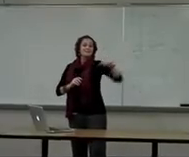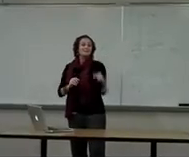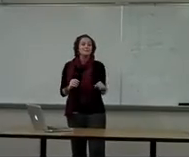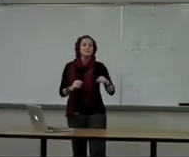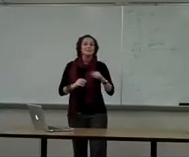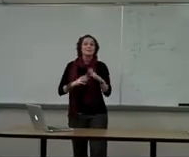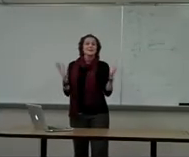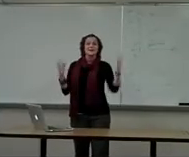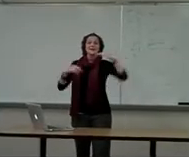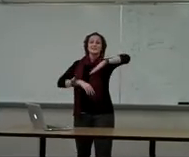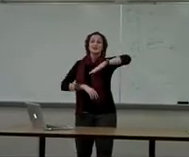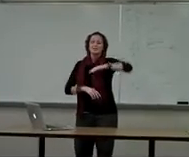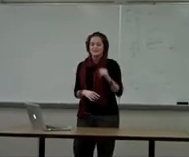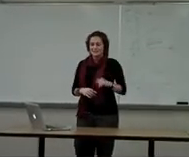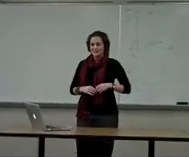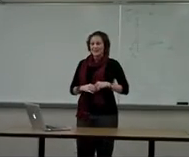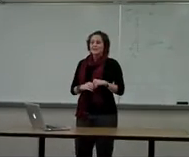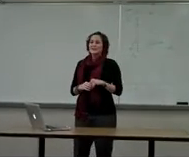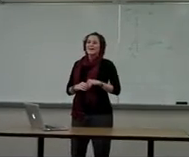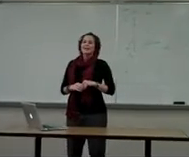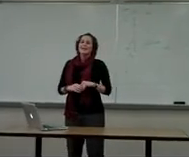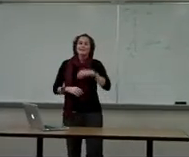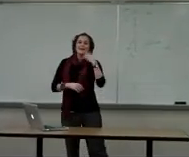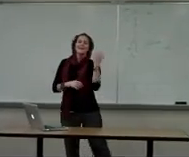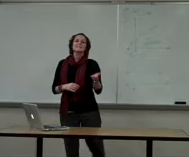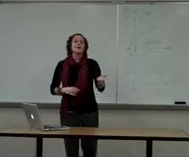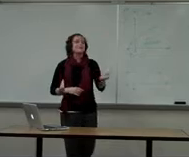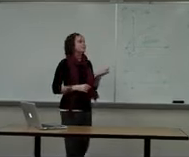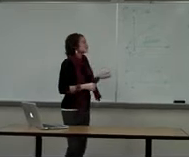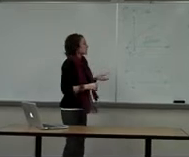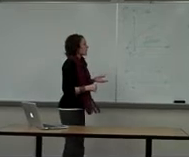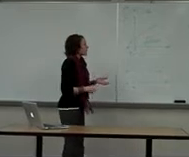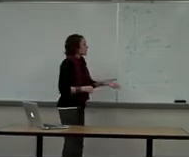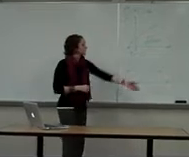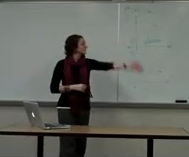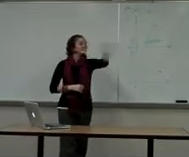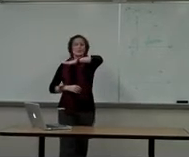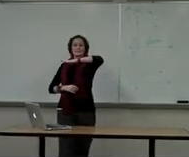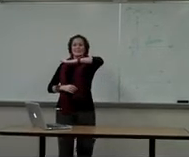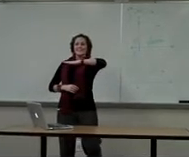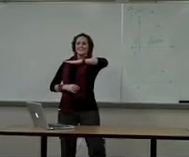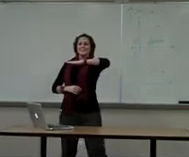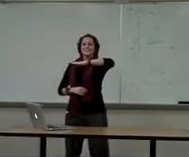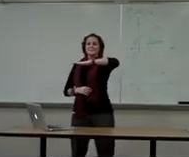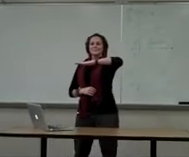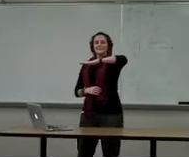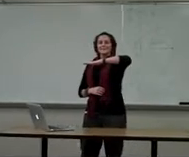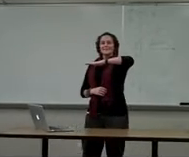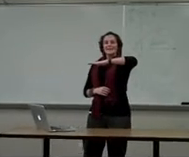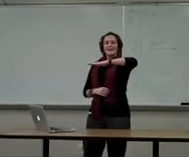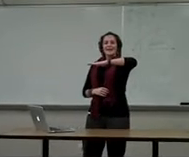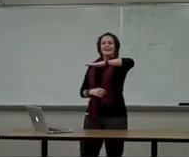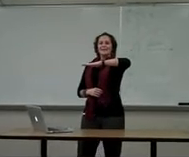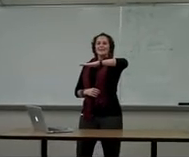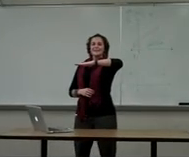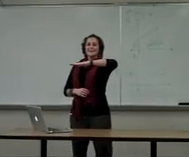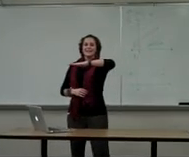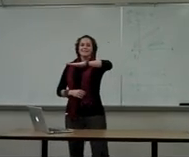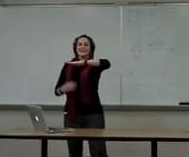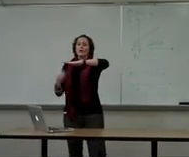how everybody was using the gestures. Okay? The next type of slope is this. Okay? It